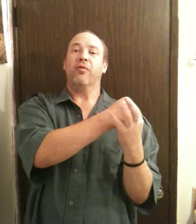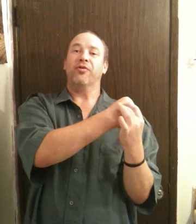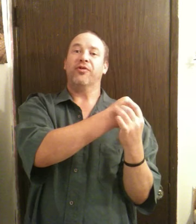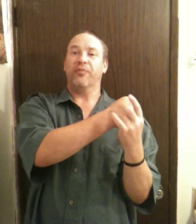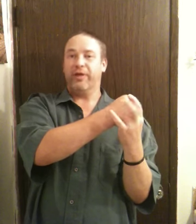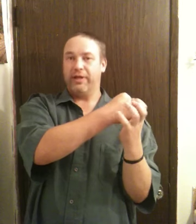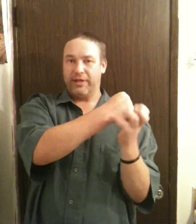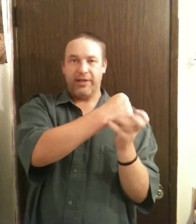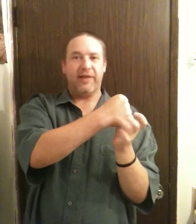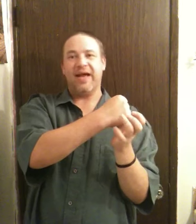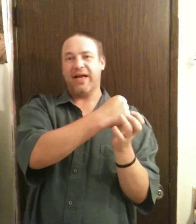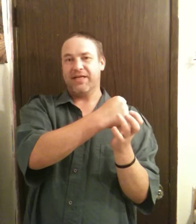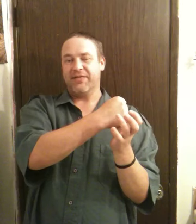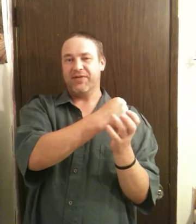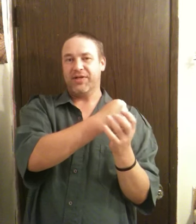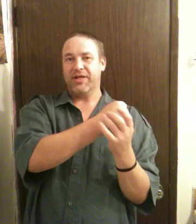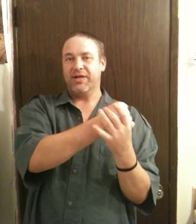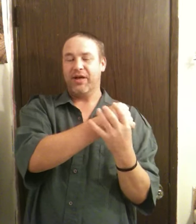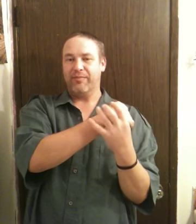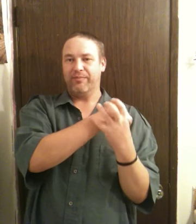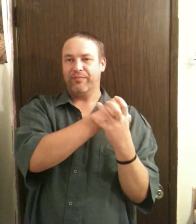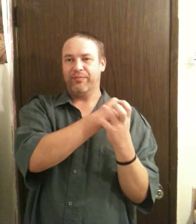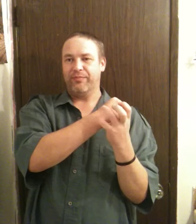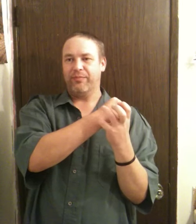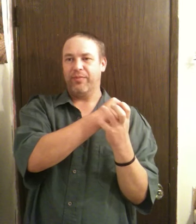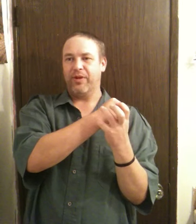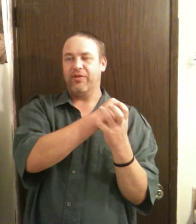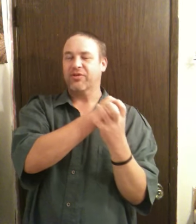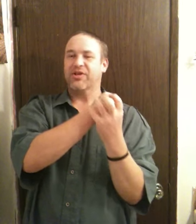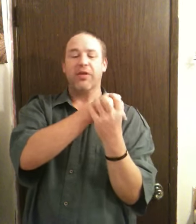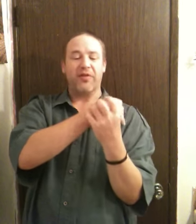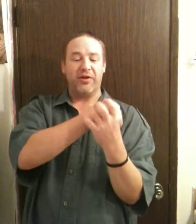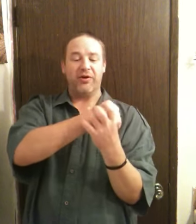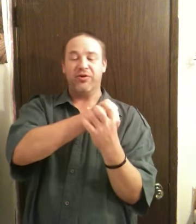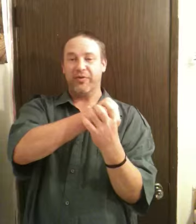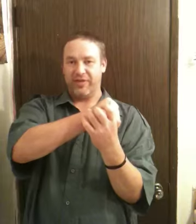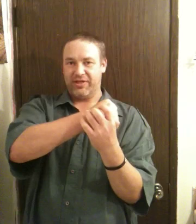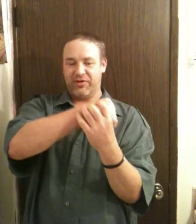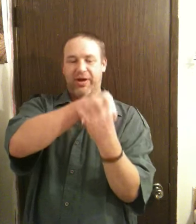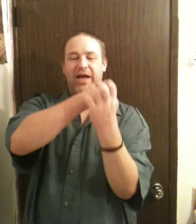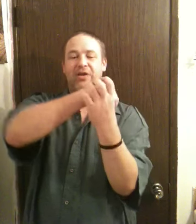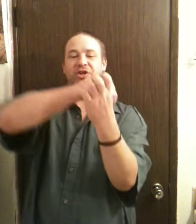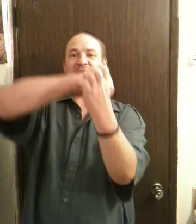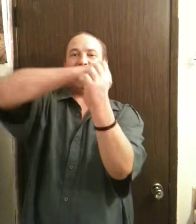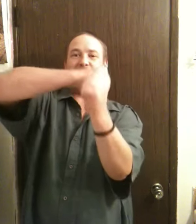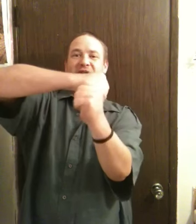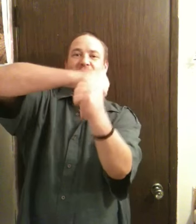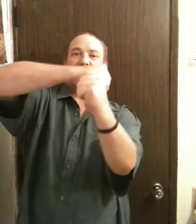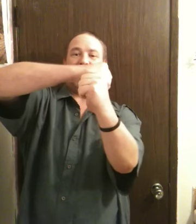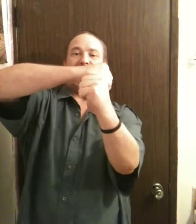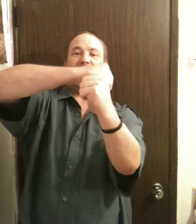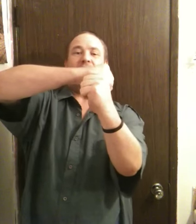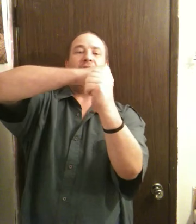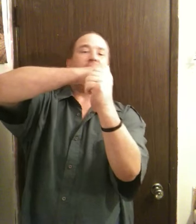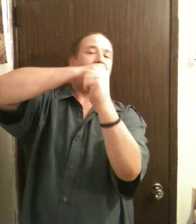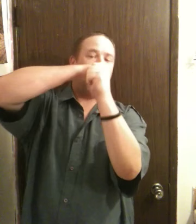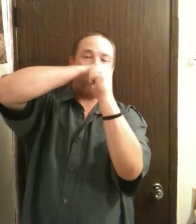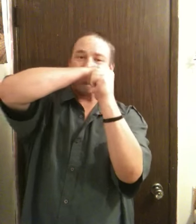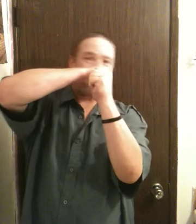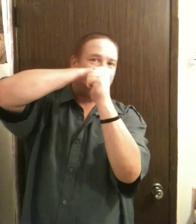4, 1, 2, 3, da, da, da. That kind of stuff is good. There's another thing you can do with this that's great. I usually keep my wrist pretty level across the